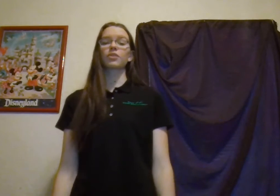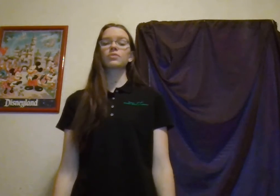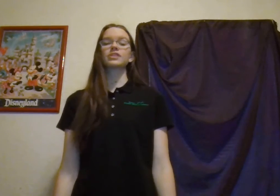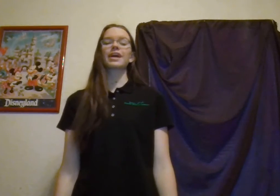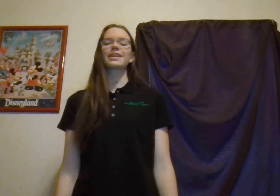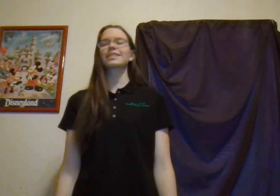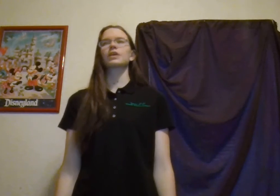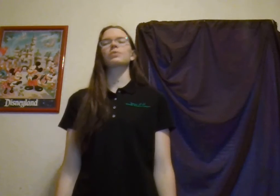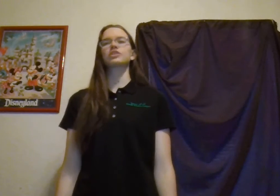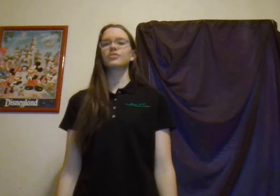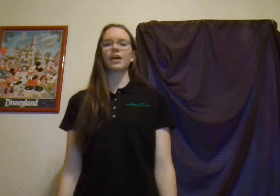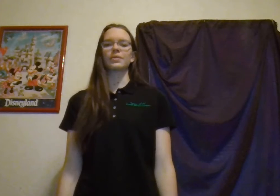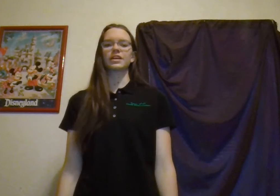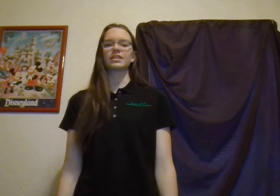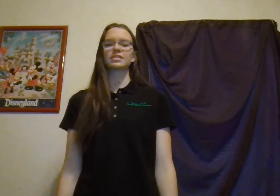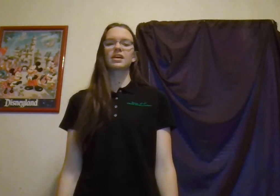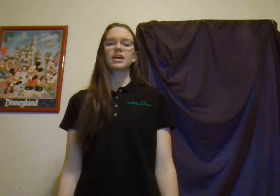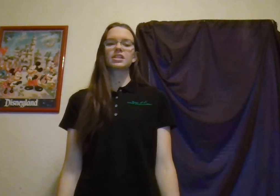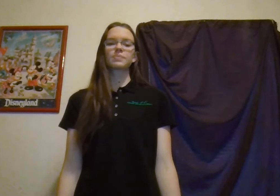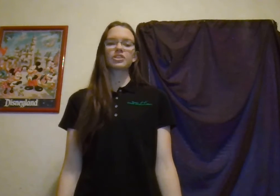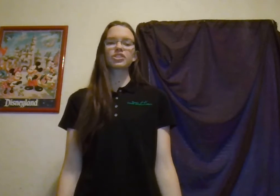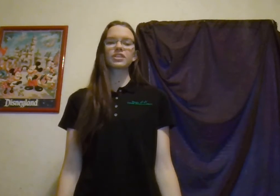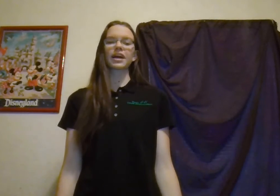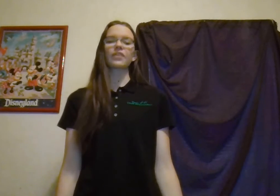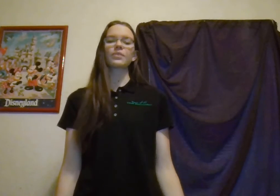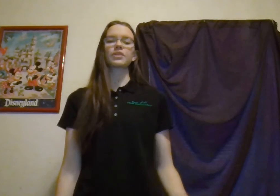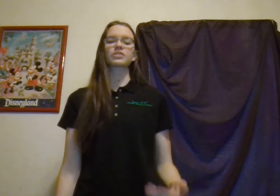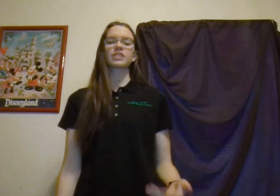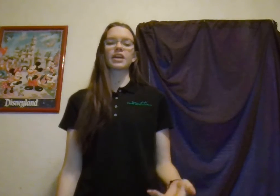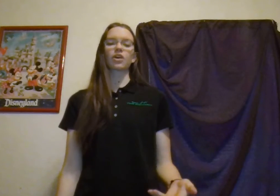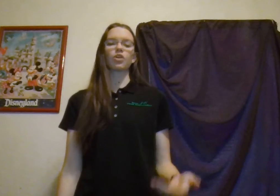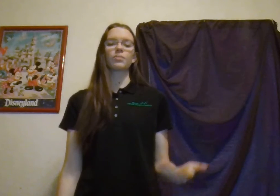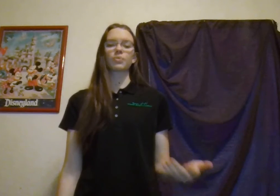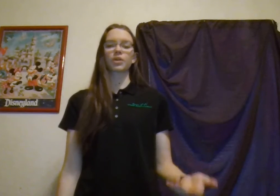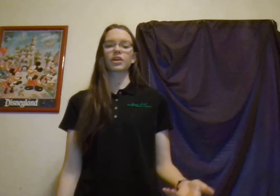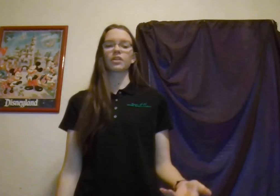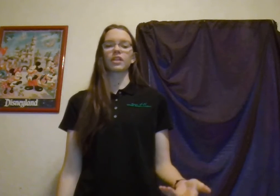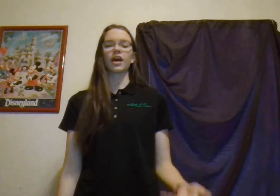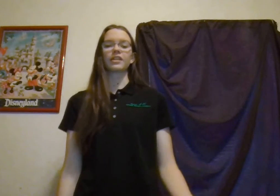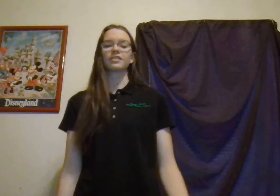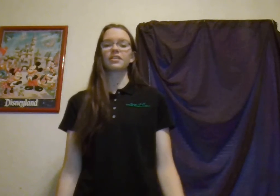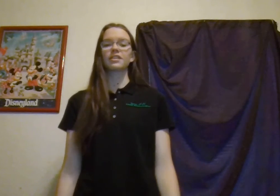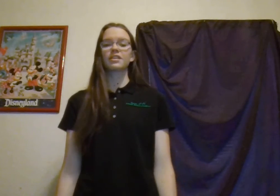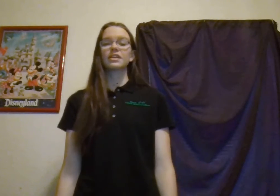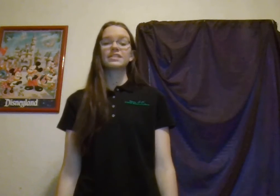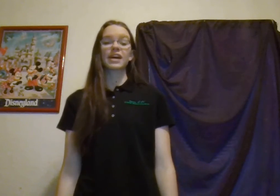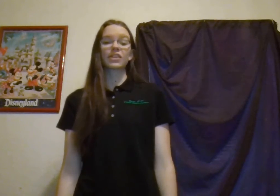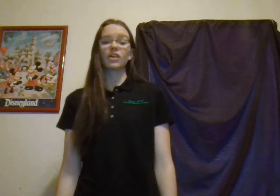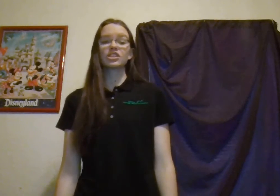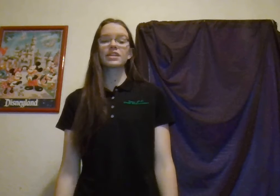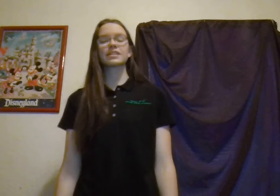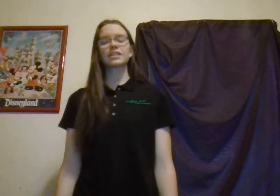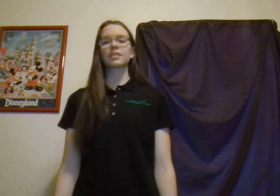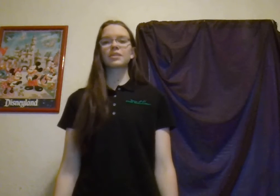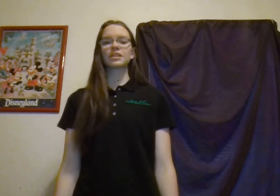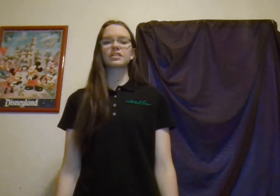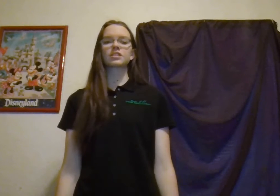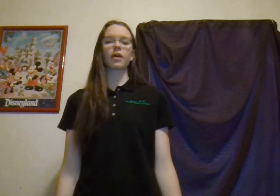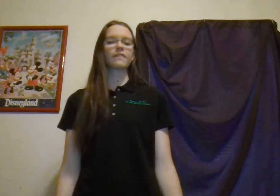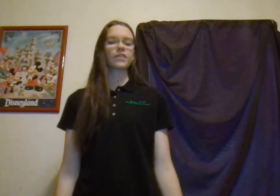almost anything we do nowadays, especially now that we are staying home and working online. Technology isn't limited to smartphones,